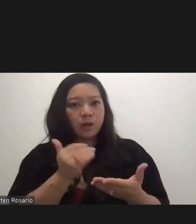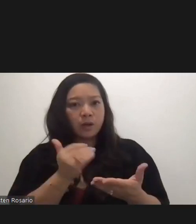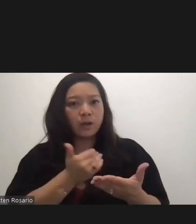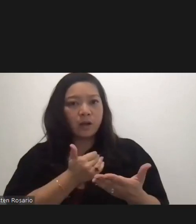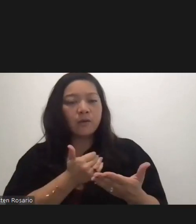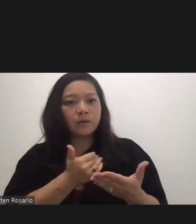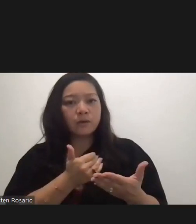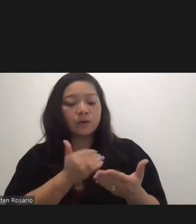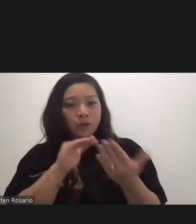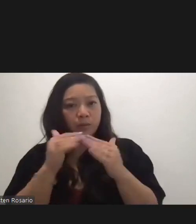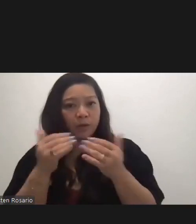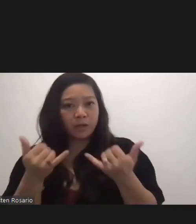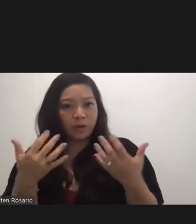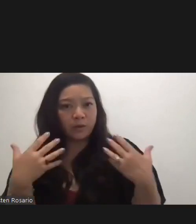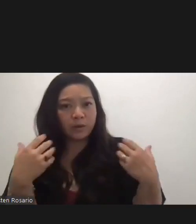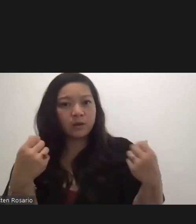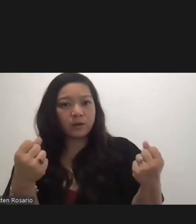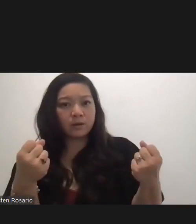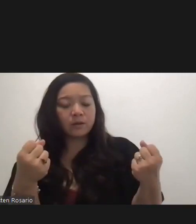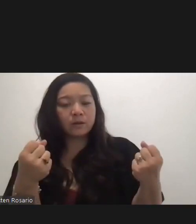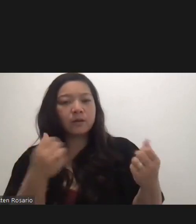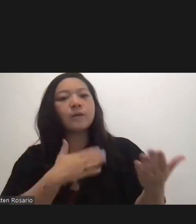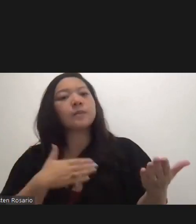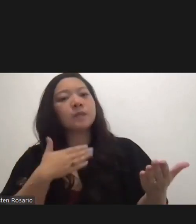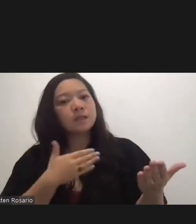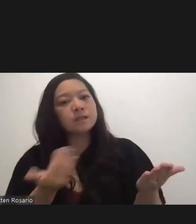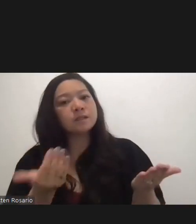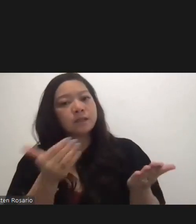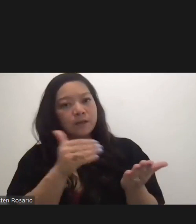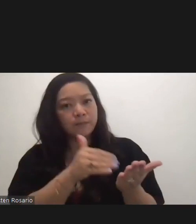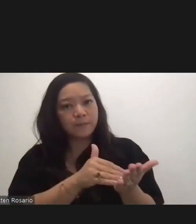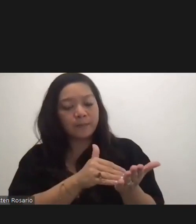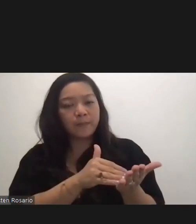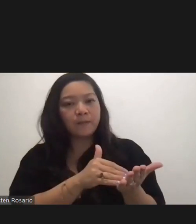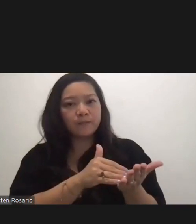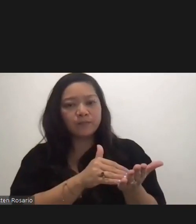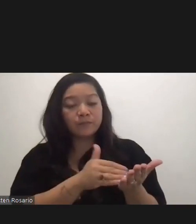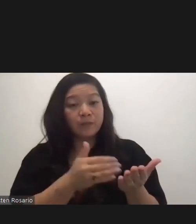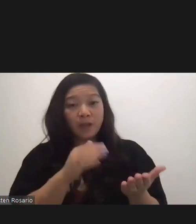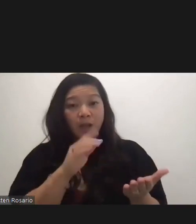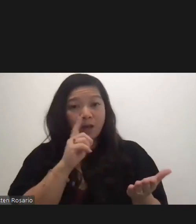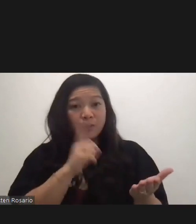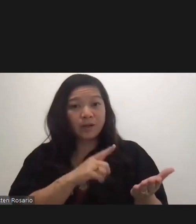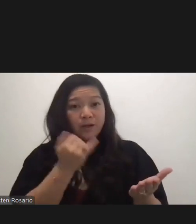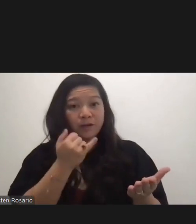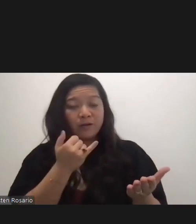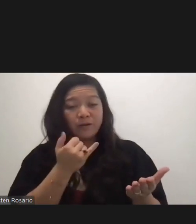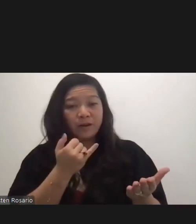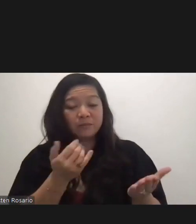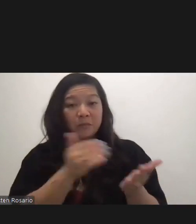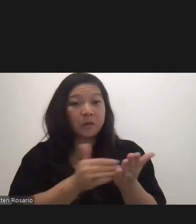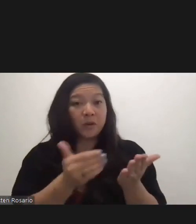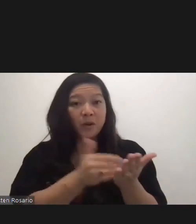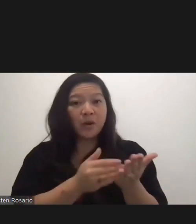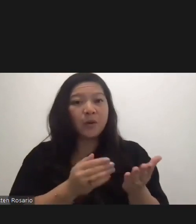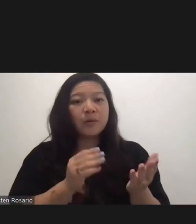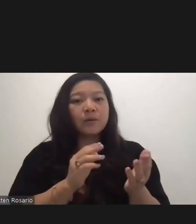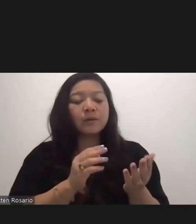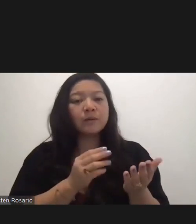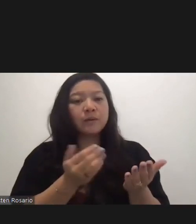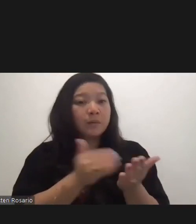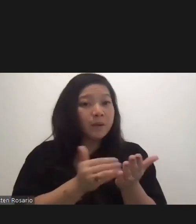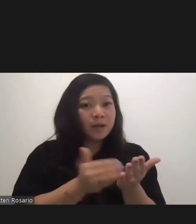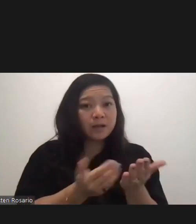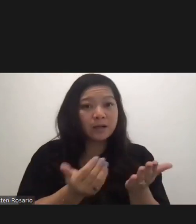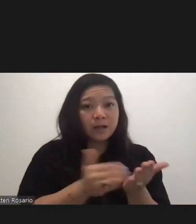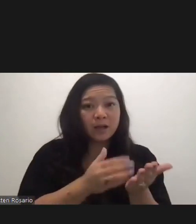recovery. So, please, again, I don't care if I sound like a broken record. I don't mind being a broken